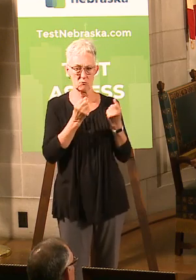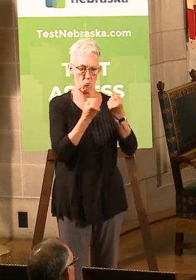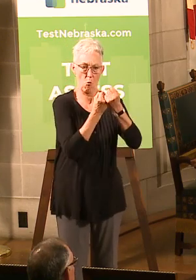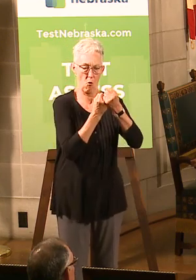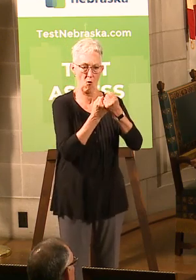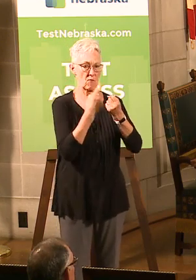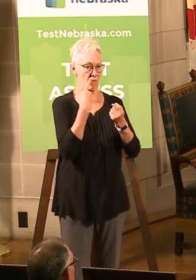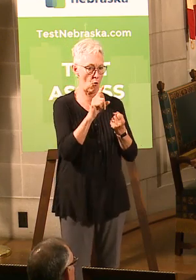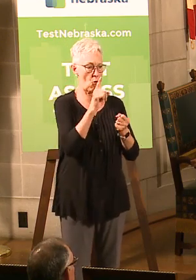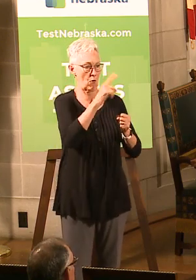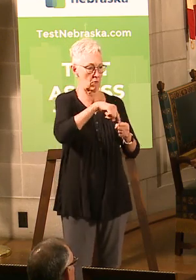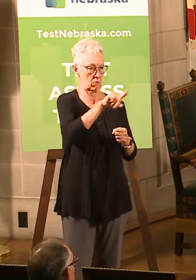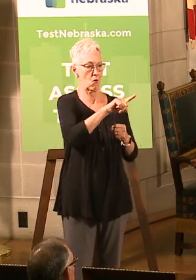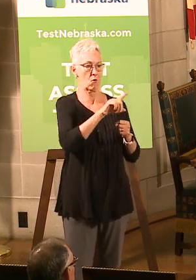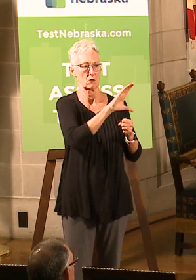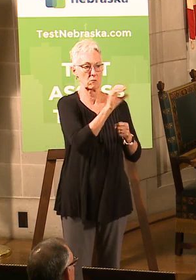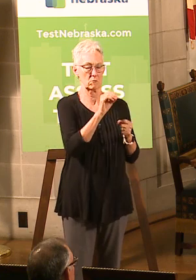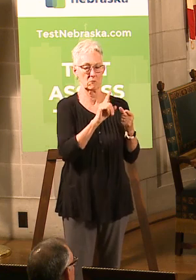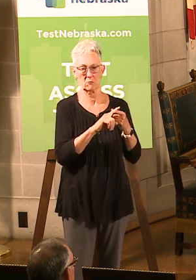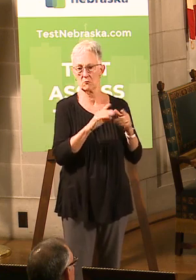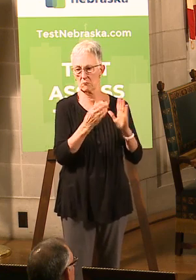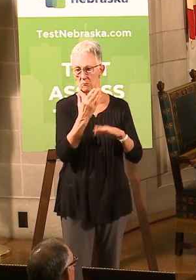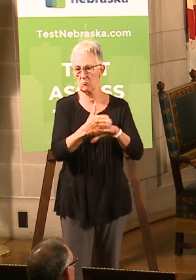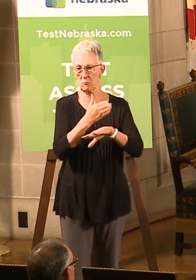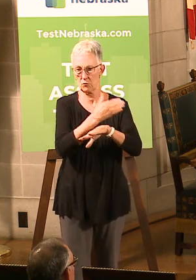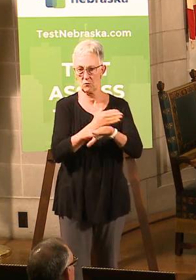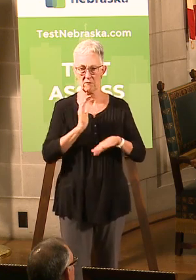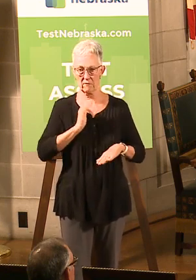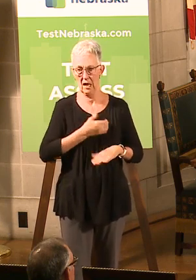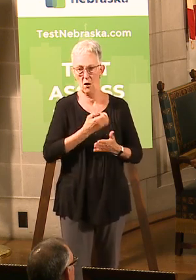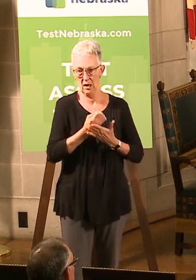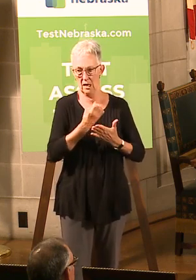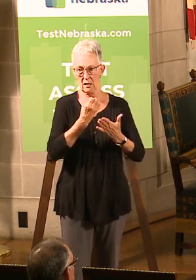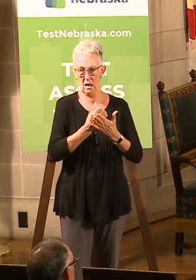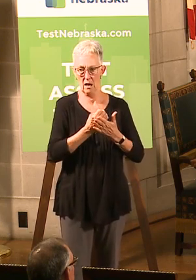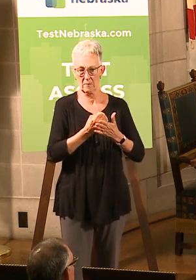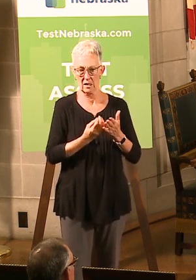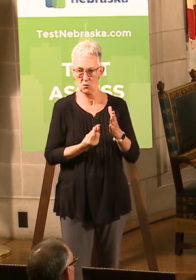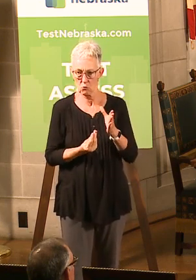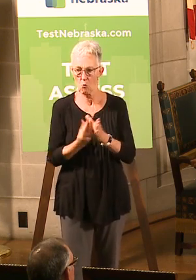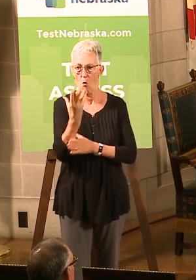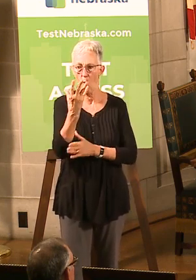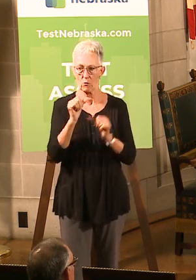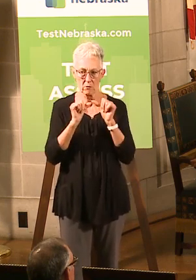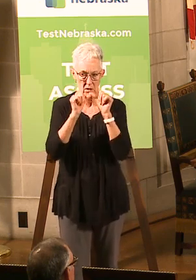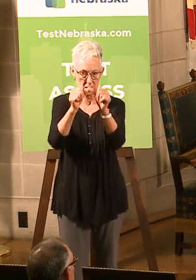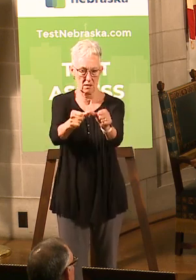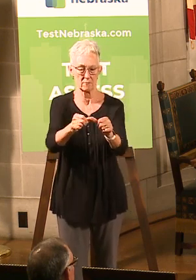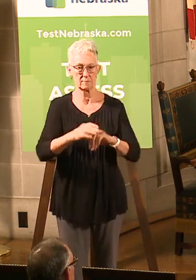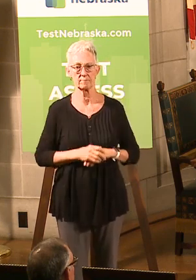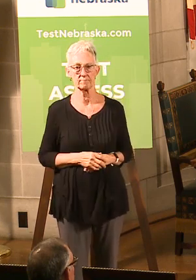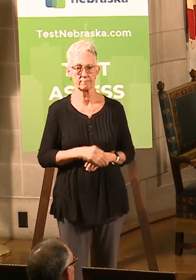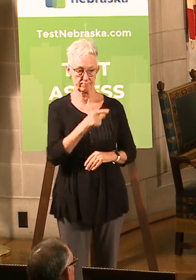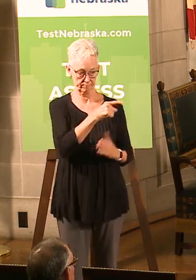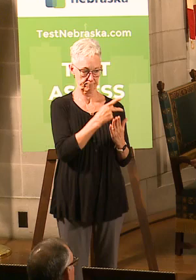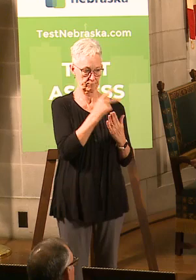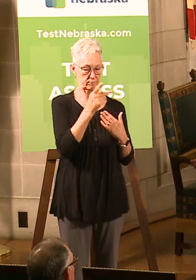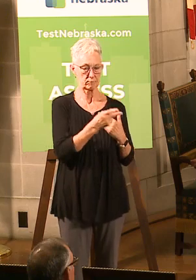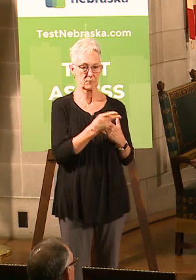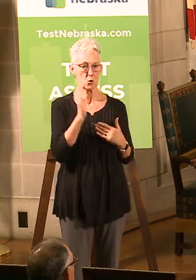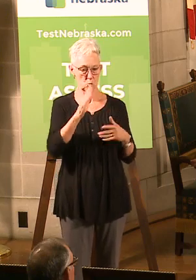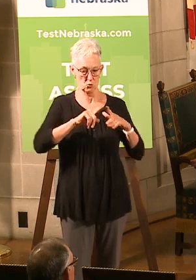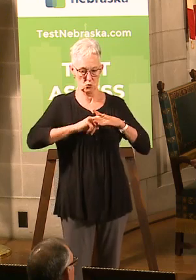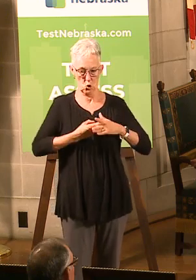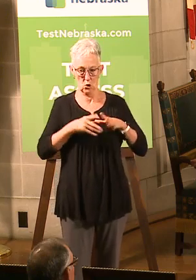Nebraska's economic growth and prosperity of our residents. These programs will begin accepting